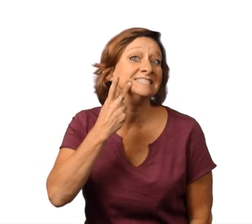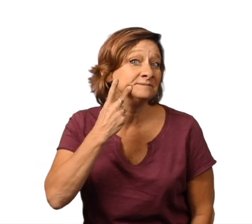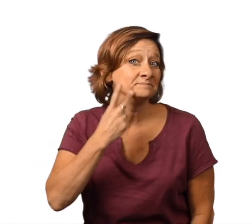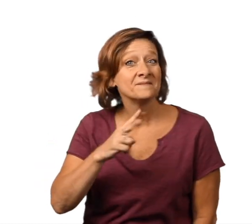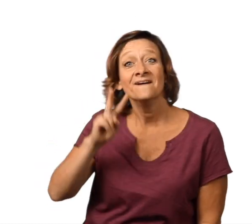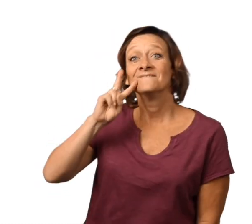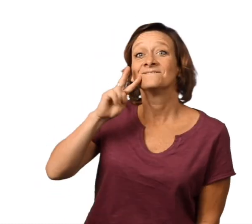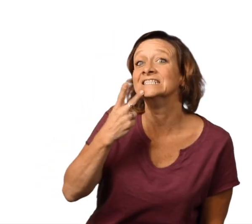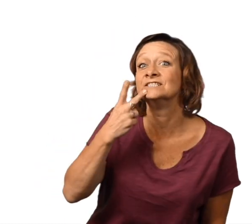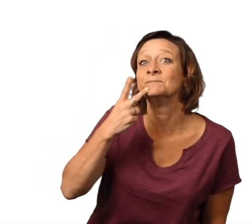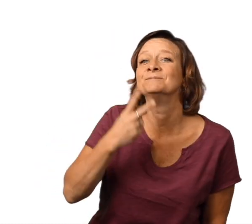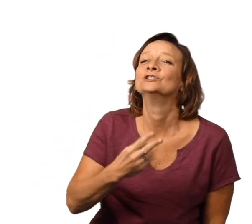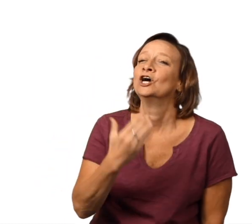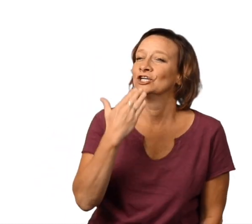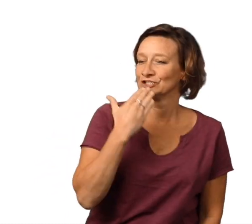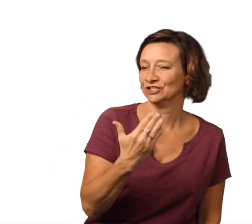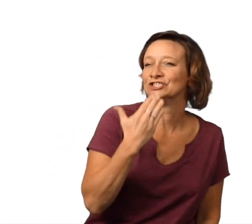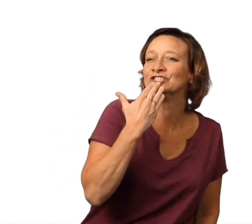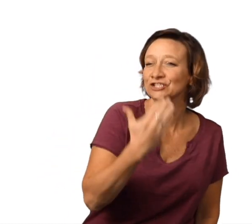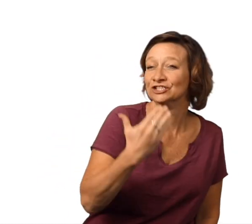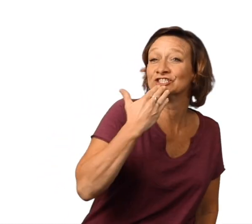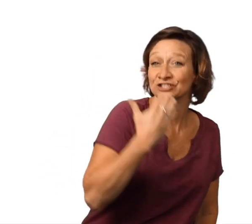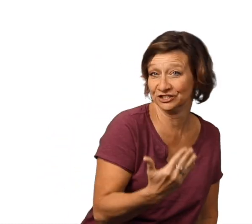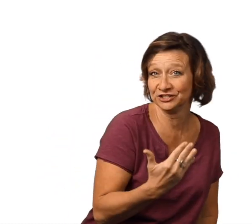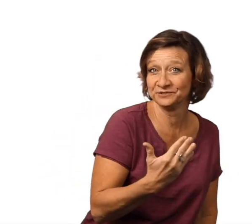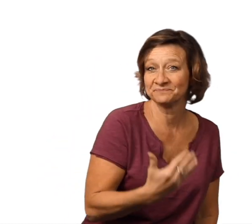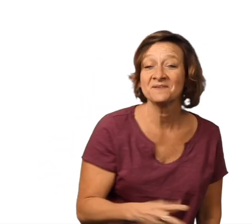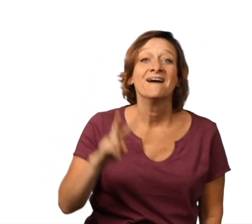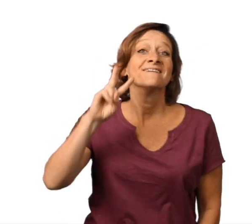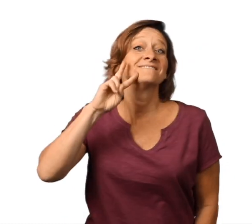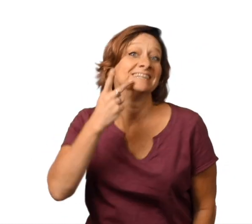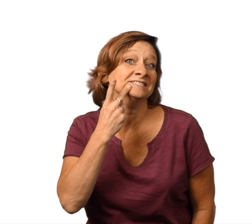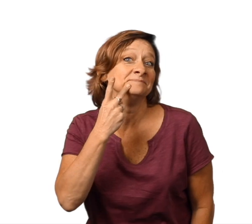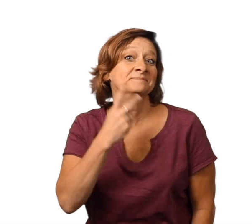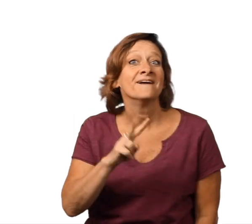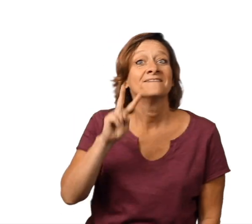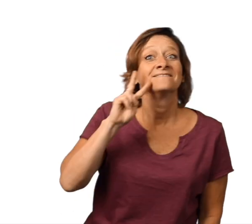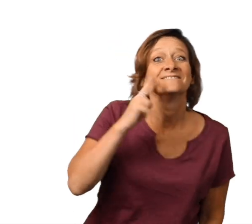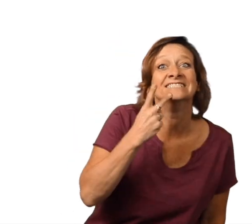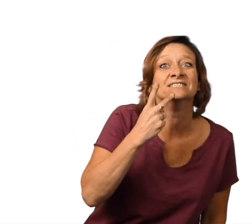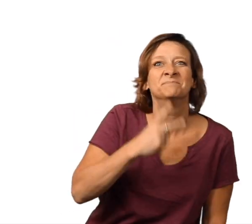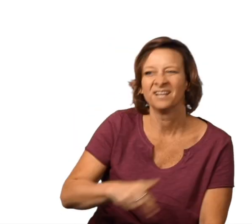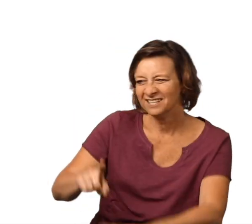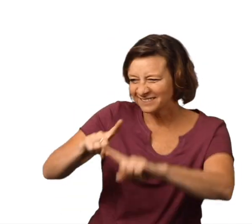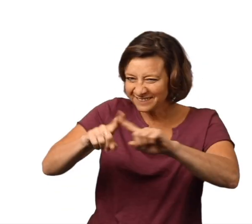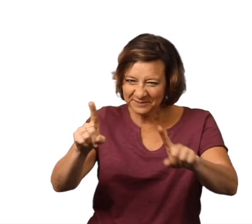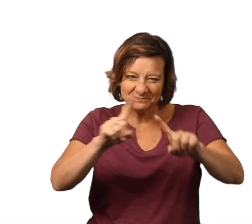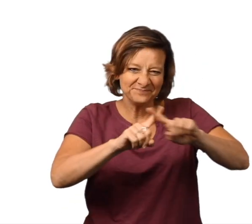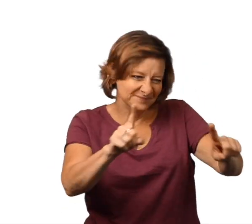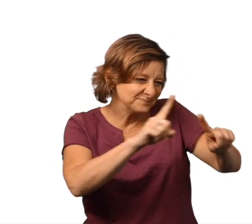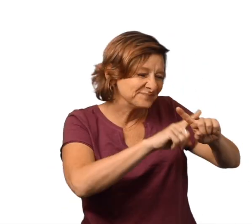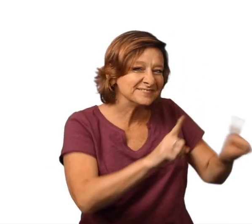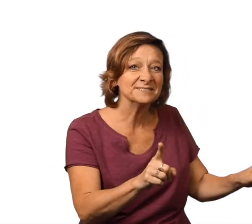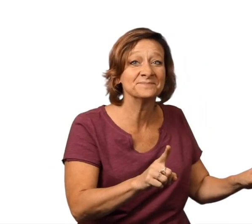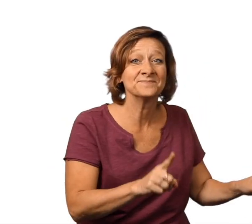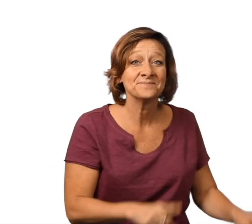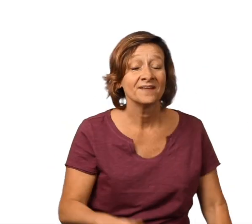Vegetables, vegetables Good, good, good Vegetables, vegetables Different, different, different